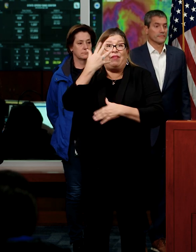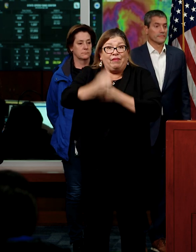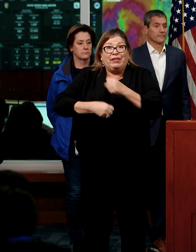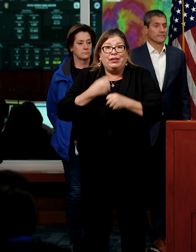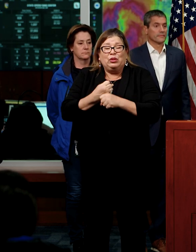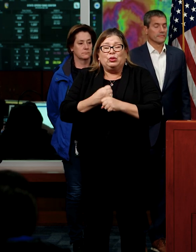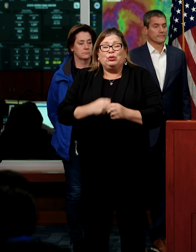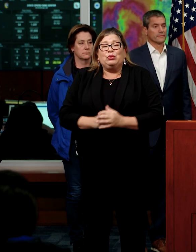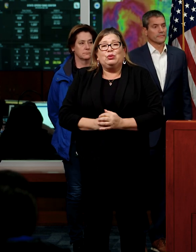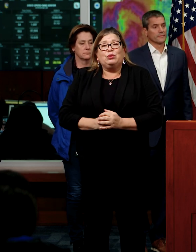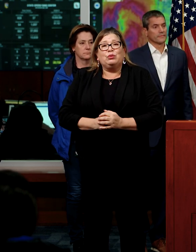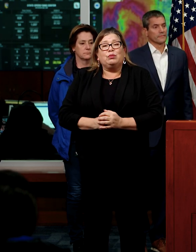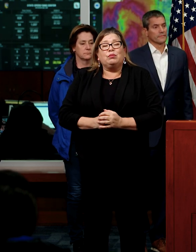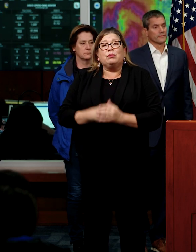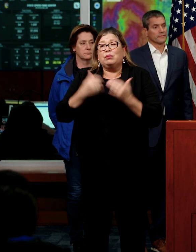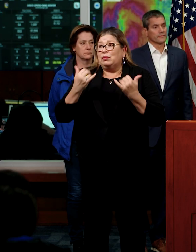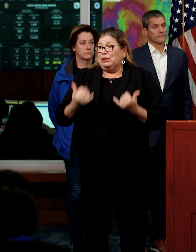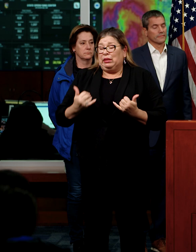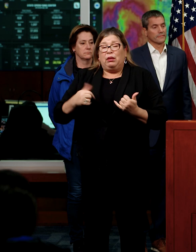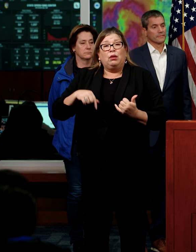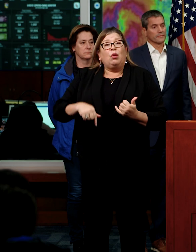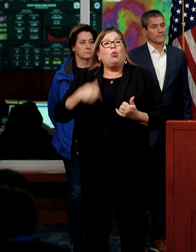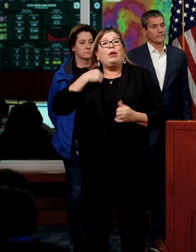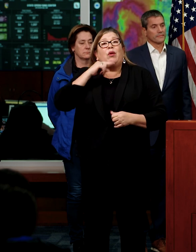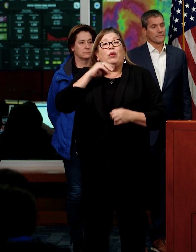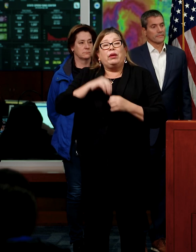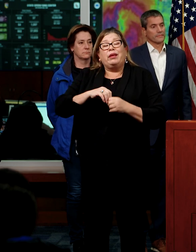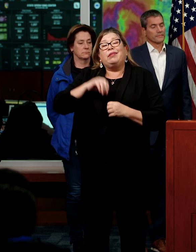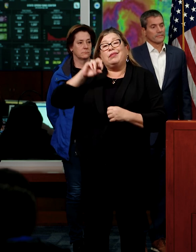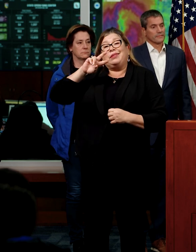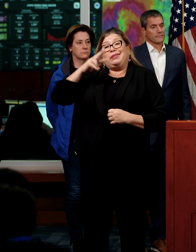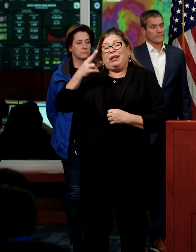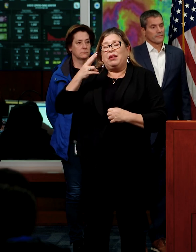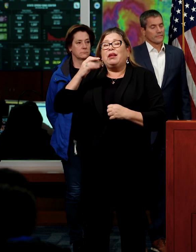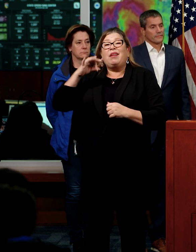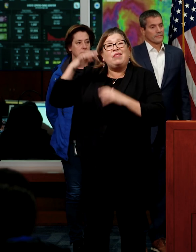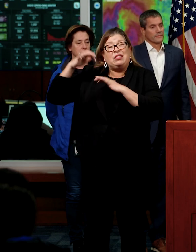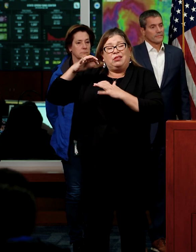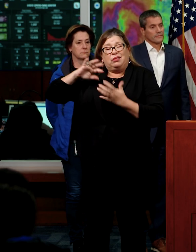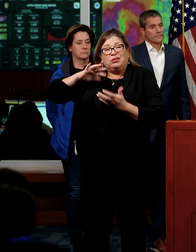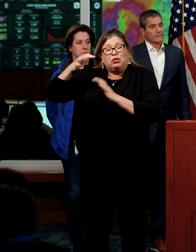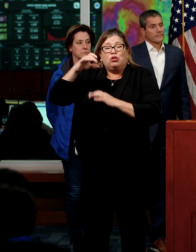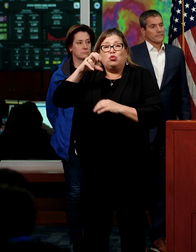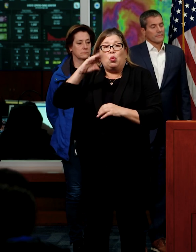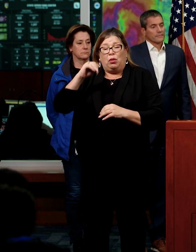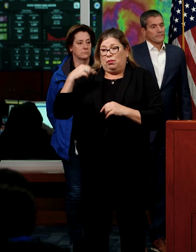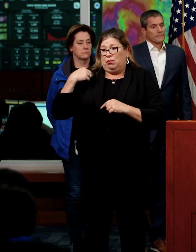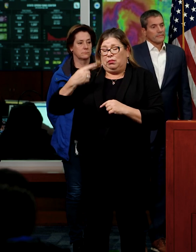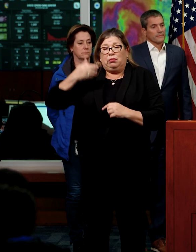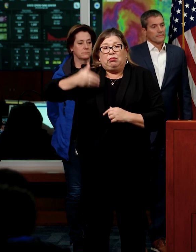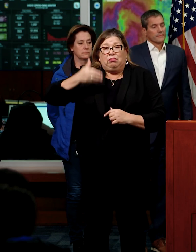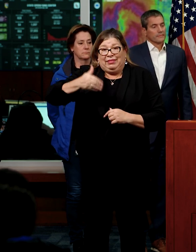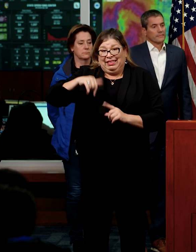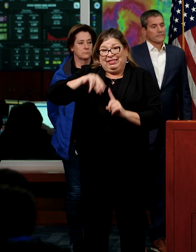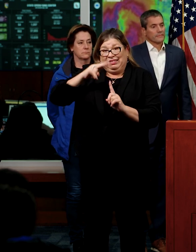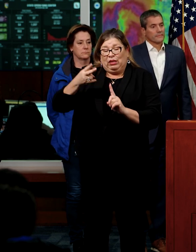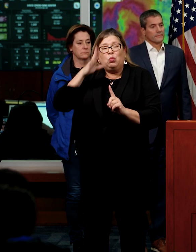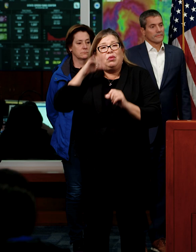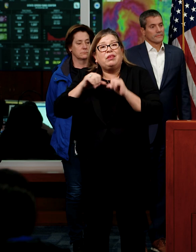We're currently experiencing the second of a series of storms that may continue for the next seven to ten days.